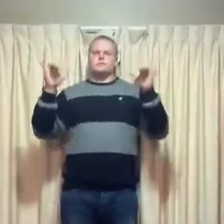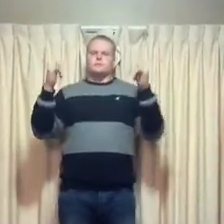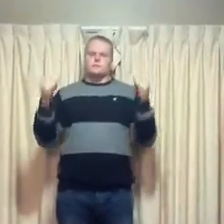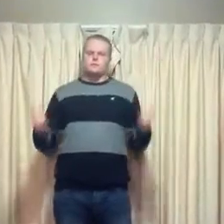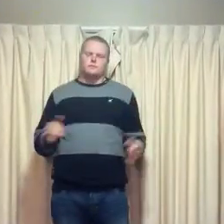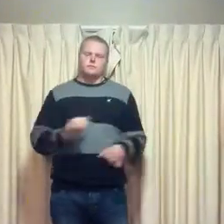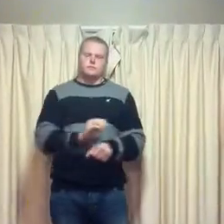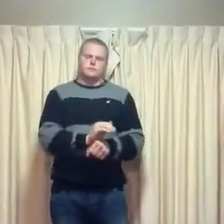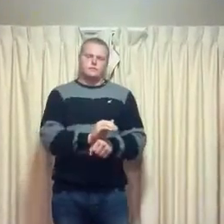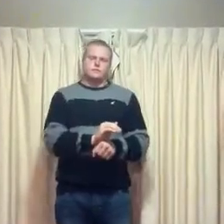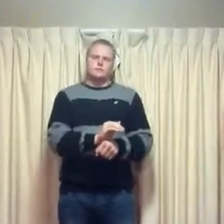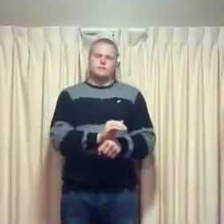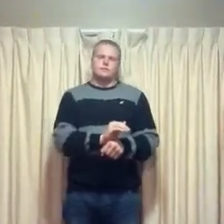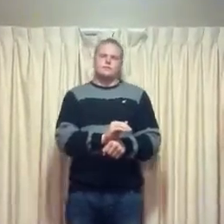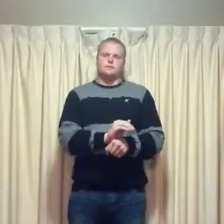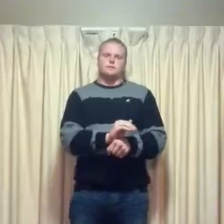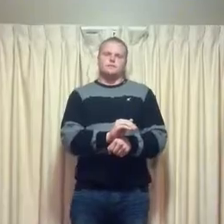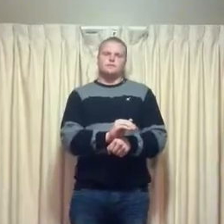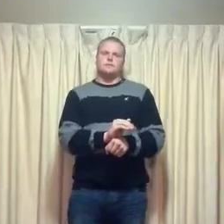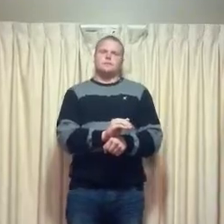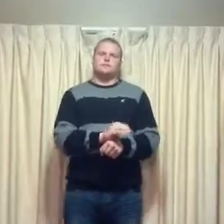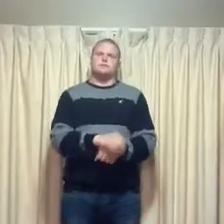I'll